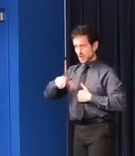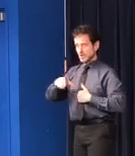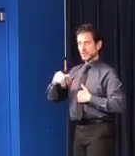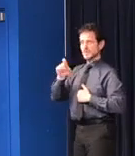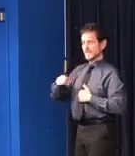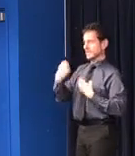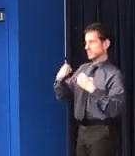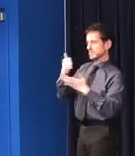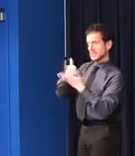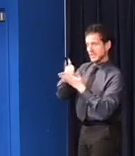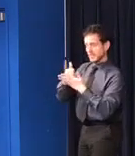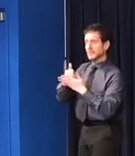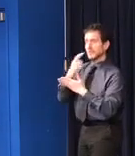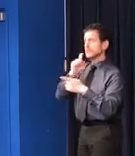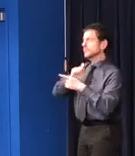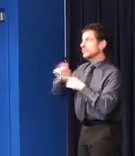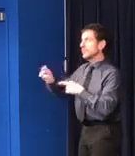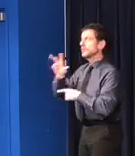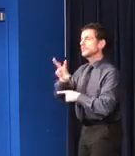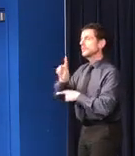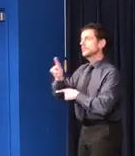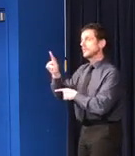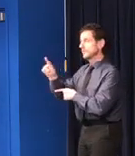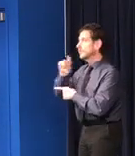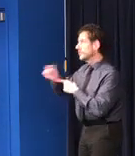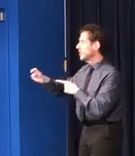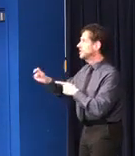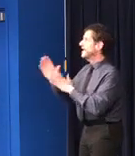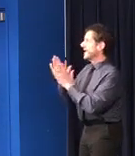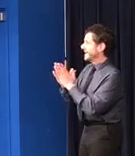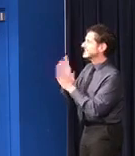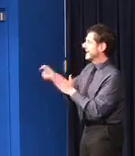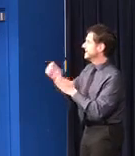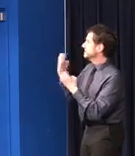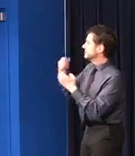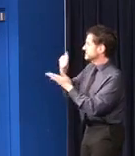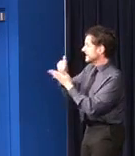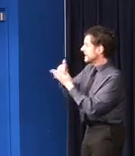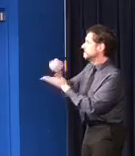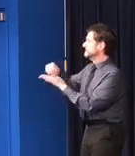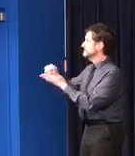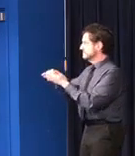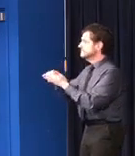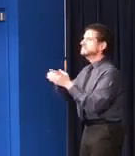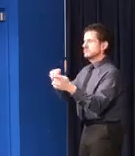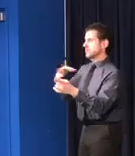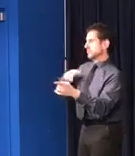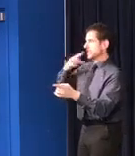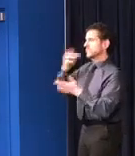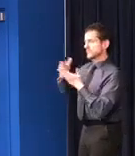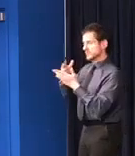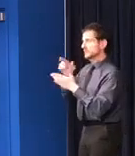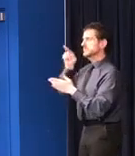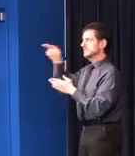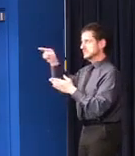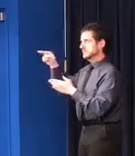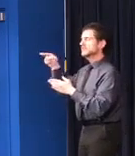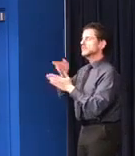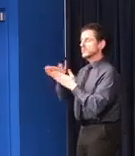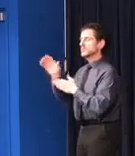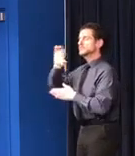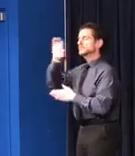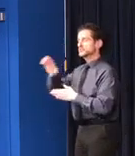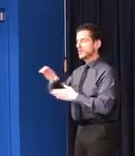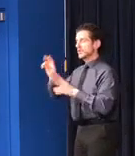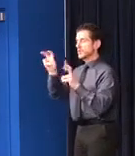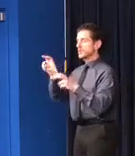calling 311 and ask for emergency assistance to receive these services through the Chicago continuum of